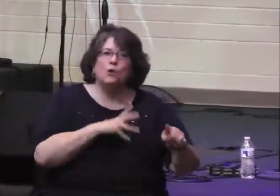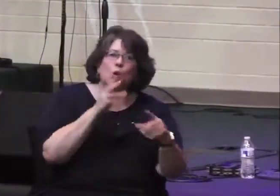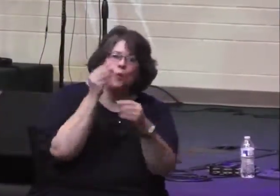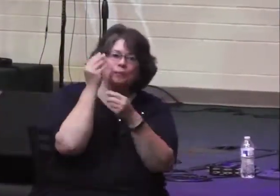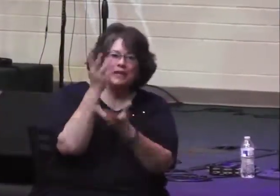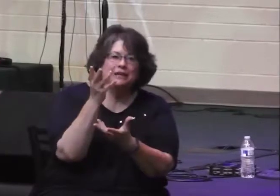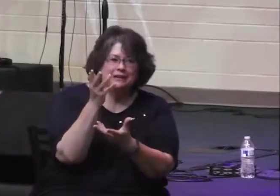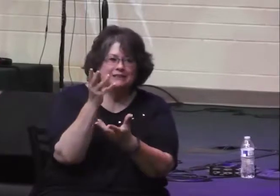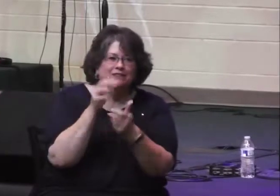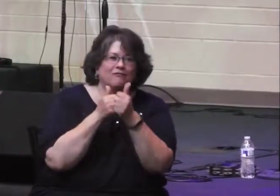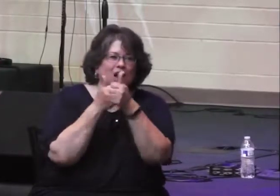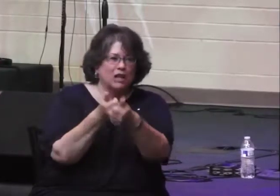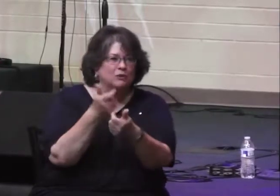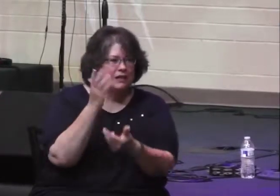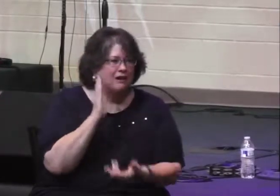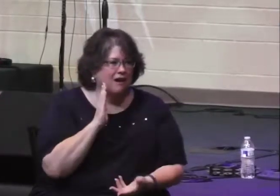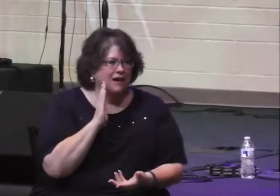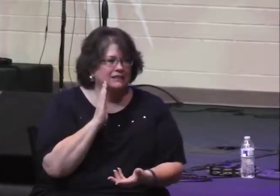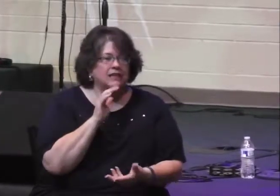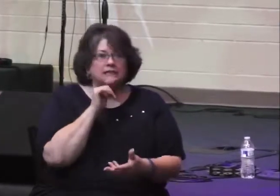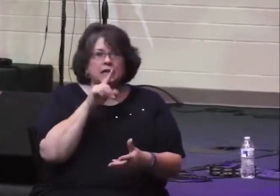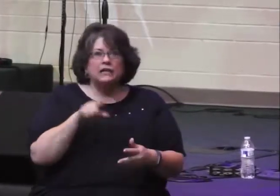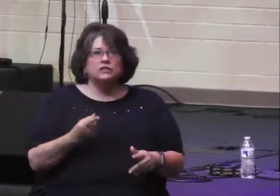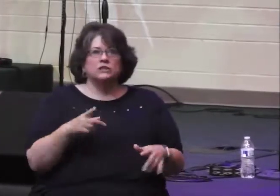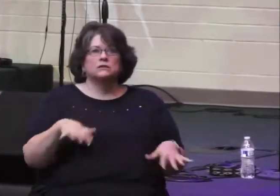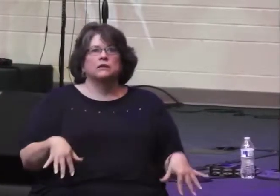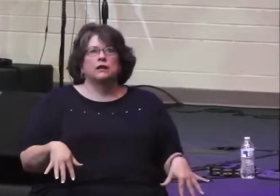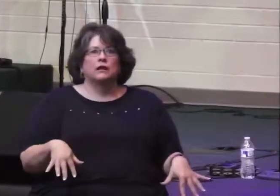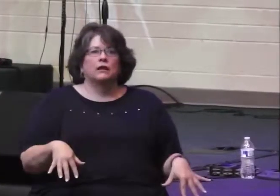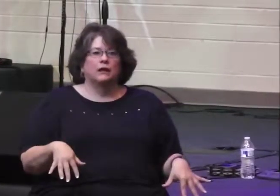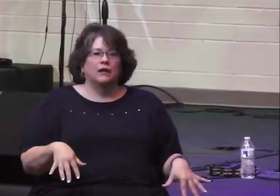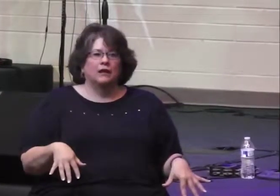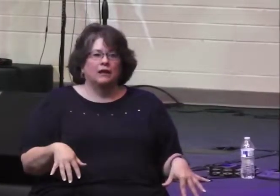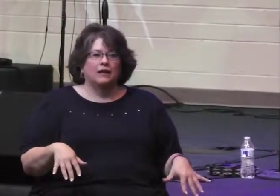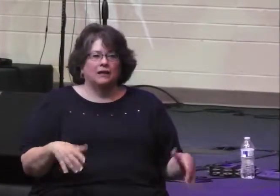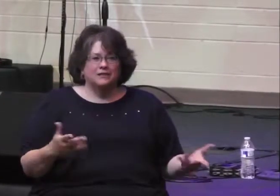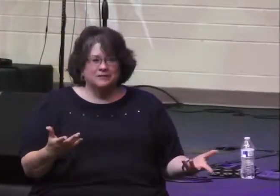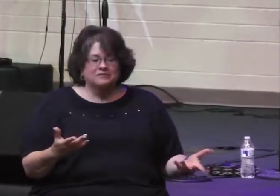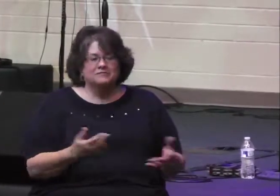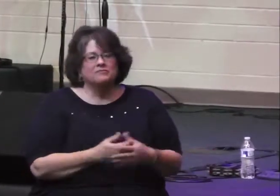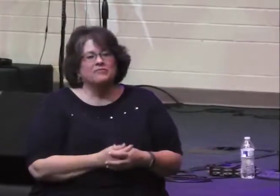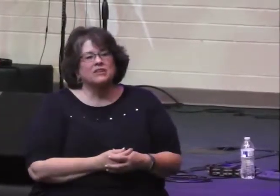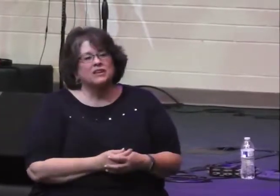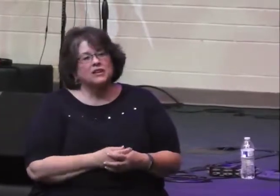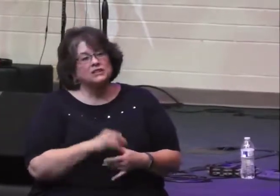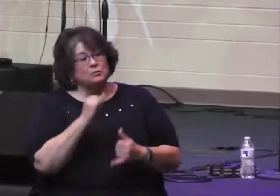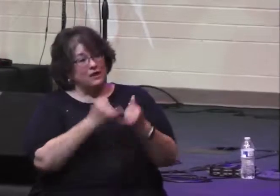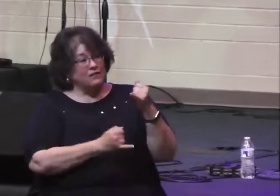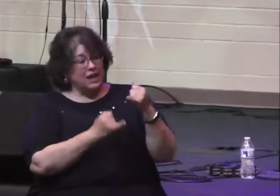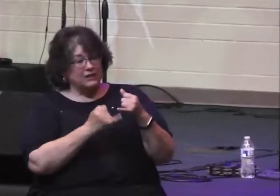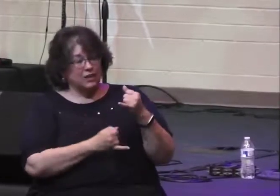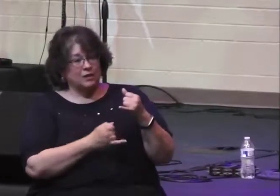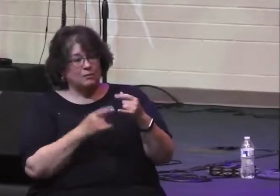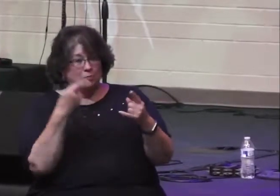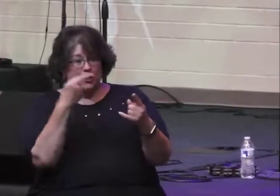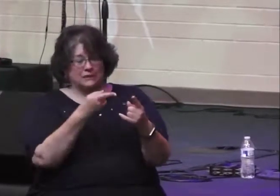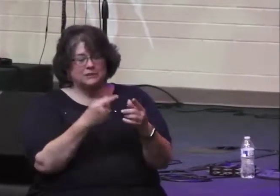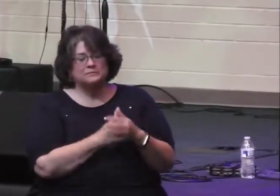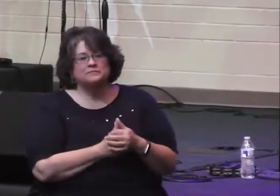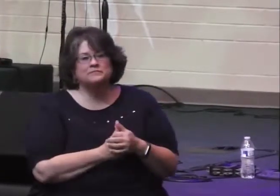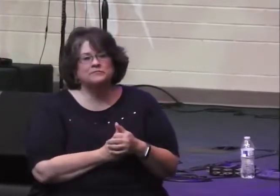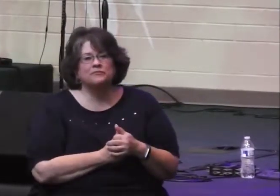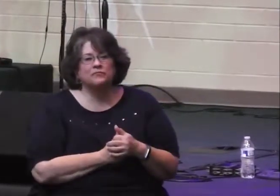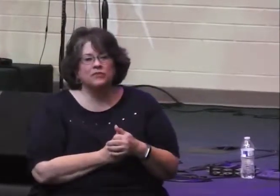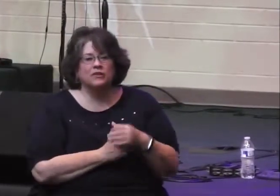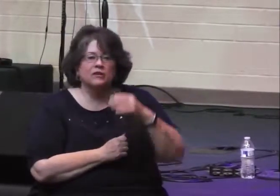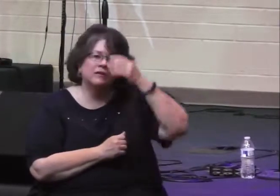faith and sort of obedience to God's directions, not while we remain in the so-called prayer closet. And this